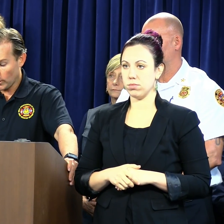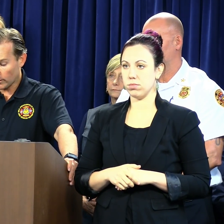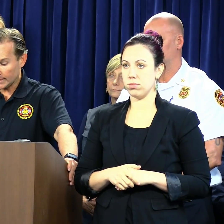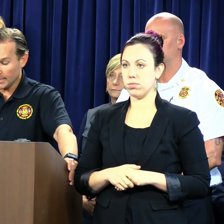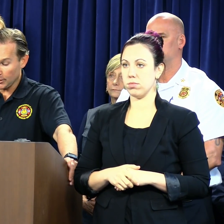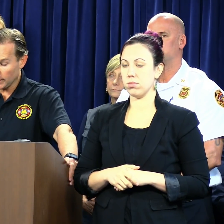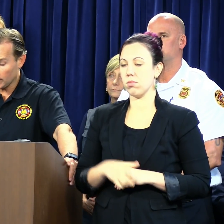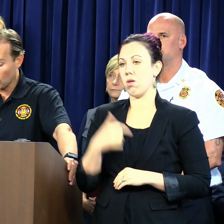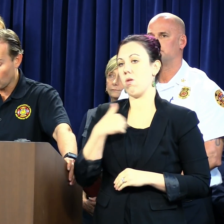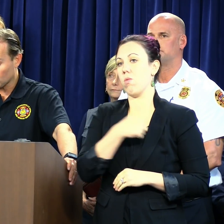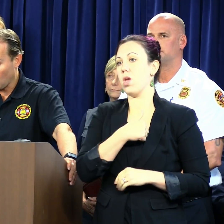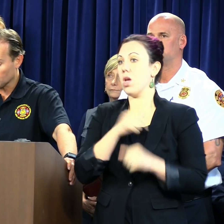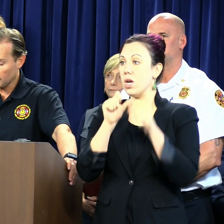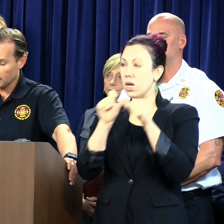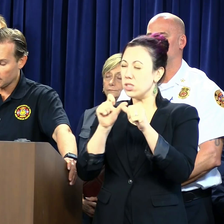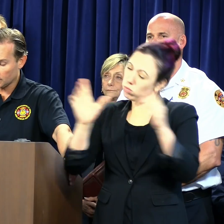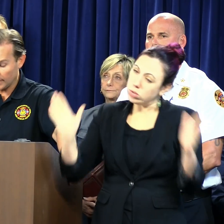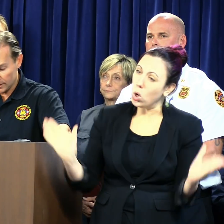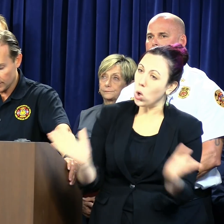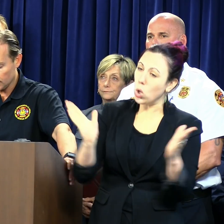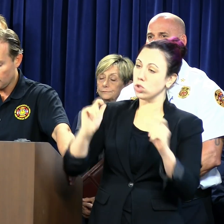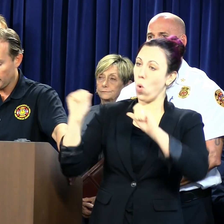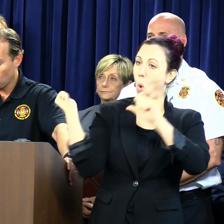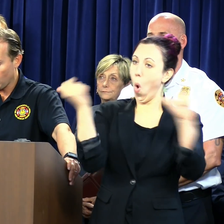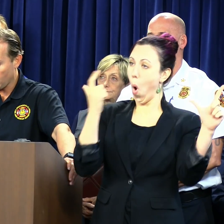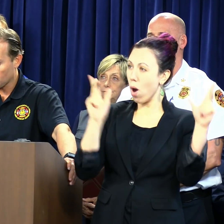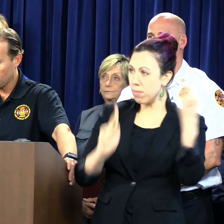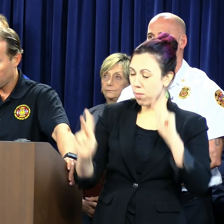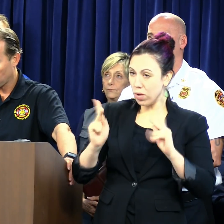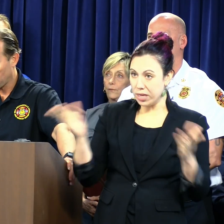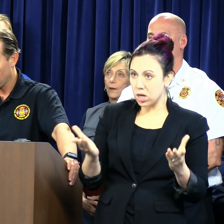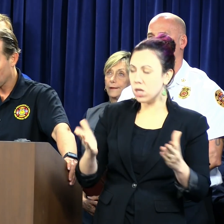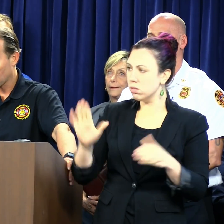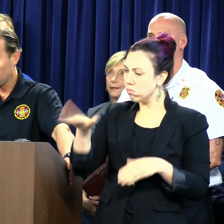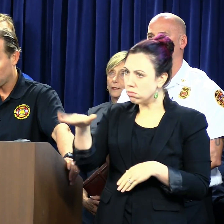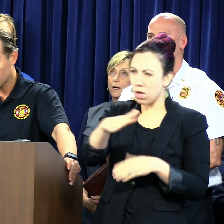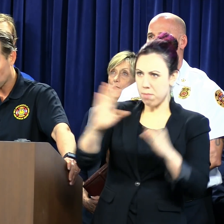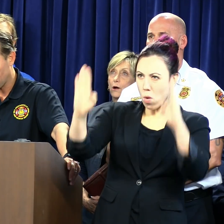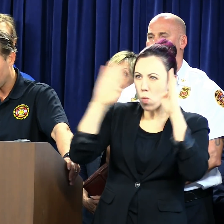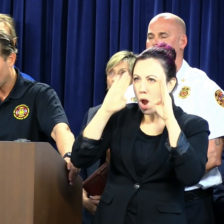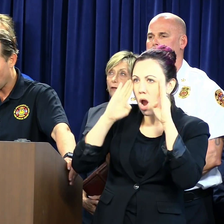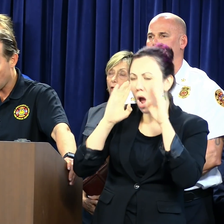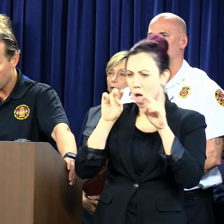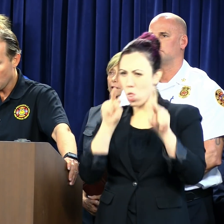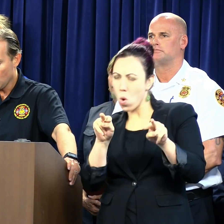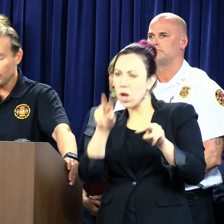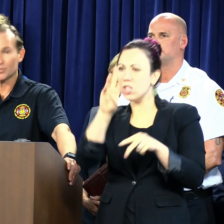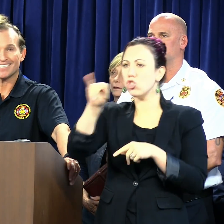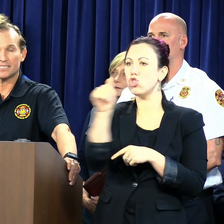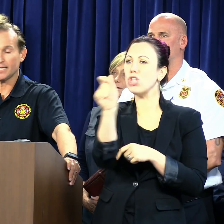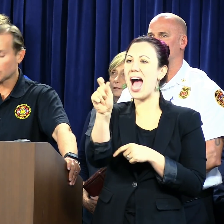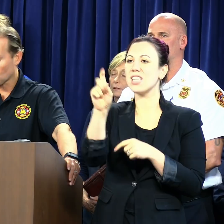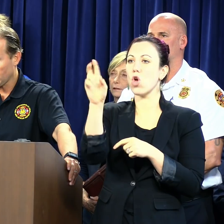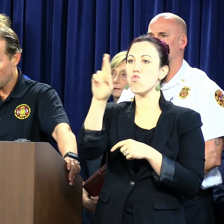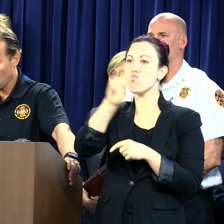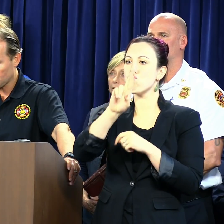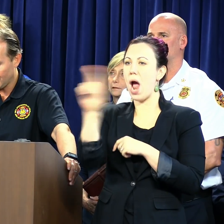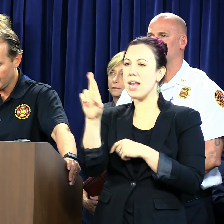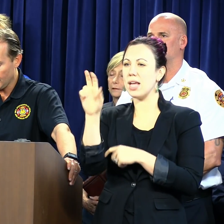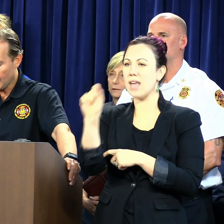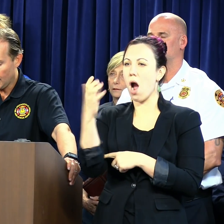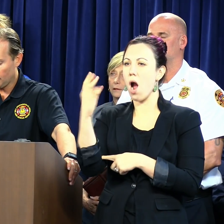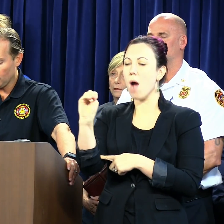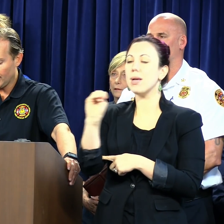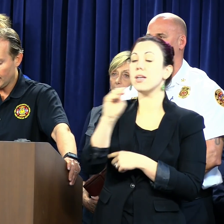We are continuing to urge all citizens to be aware, to be prepared. Go to jacksready.com, use 630